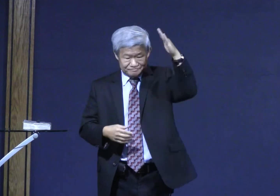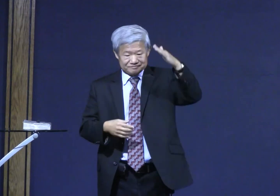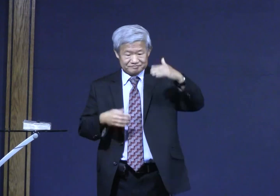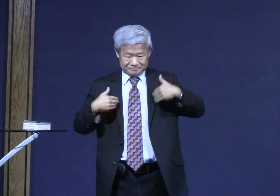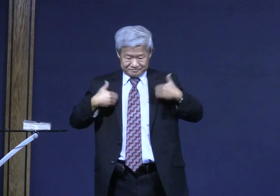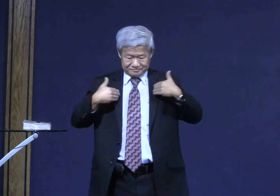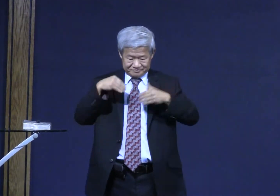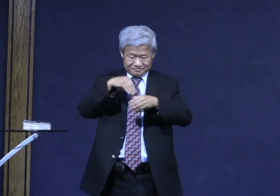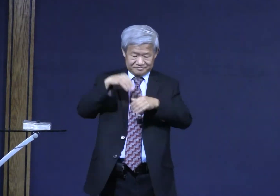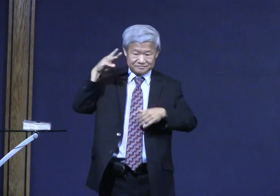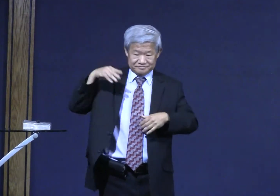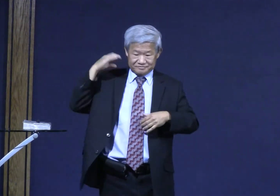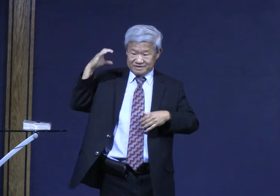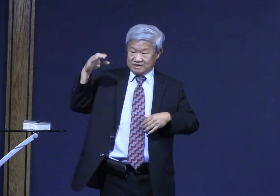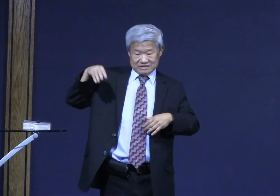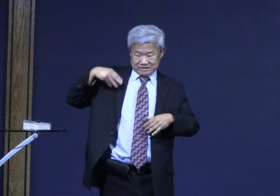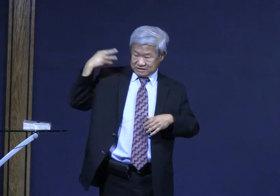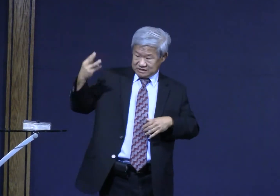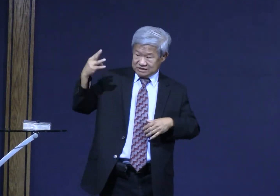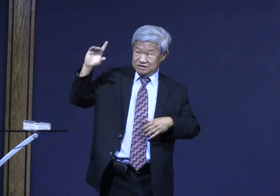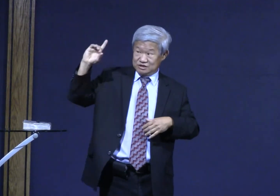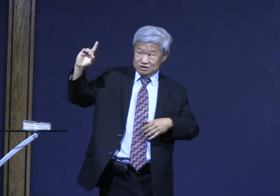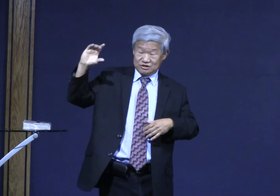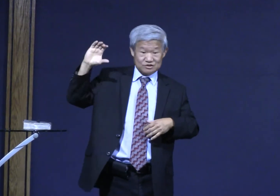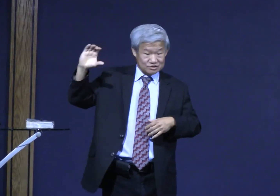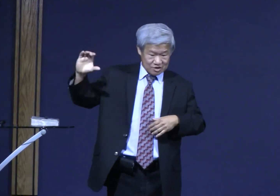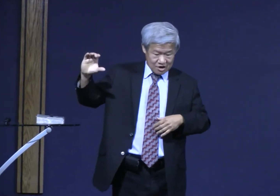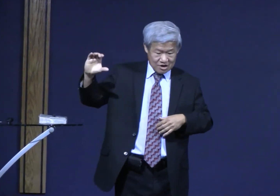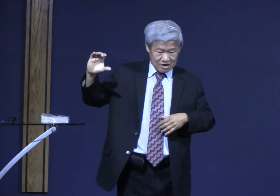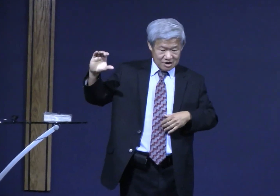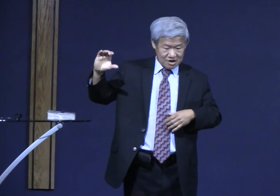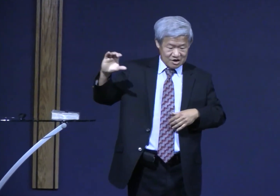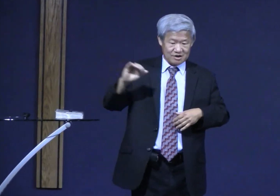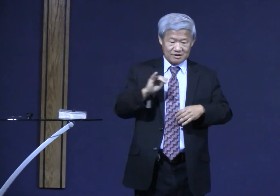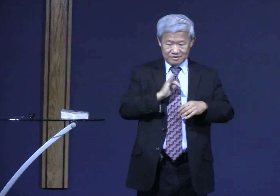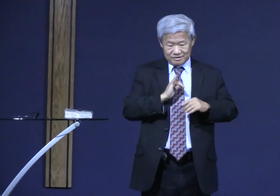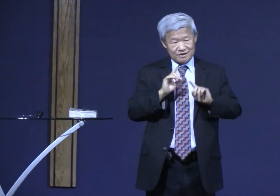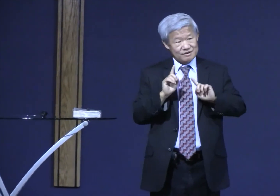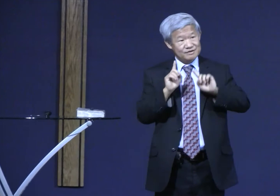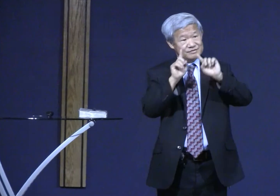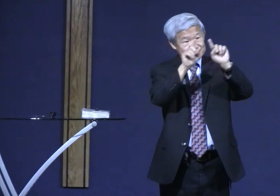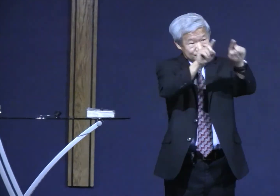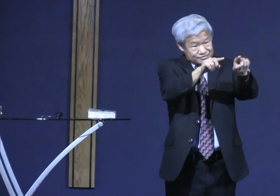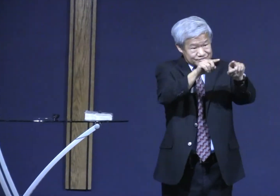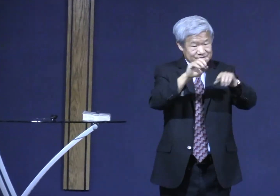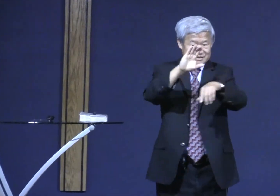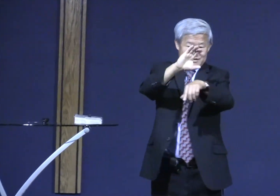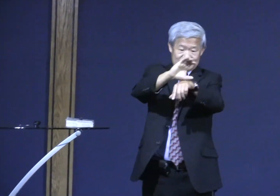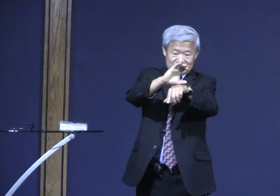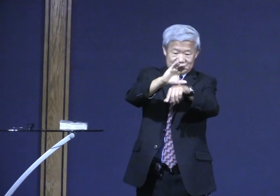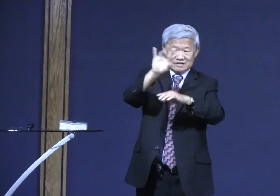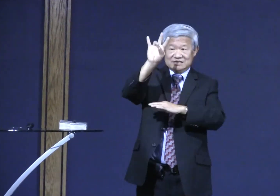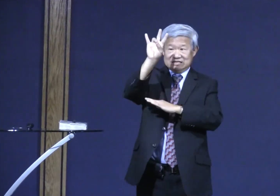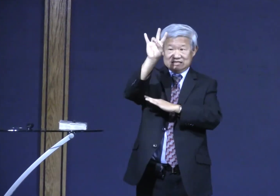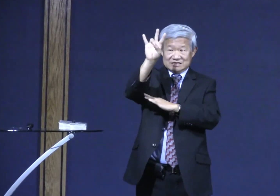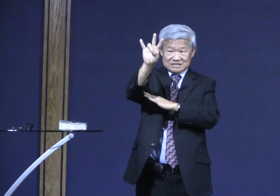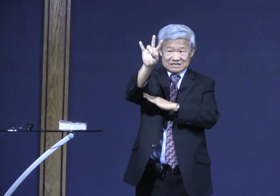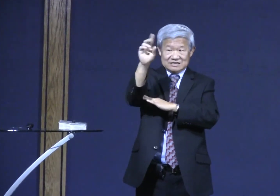When I was growing up and when I was young in Washington, D.C., I went to